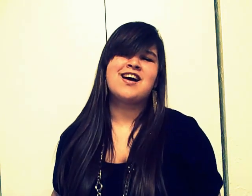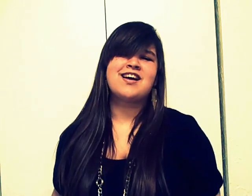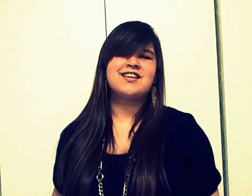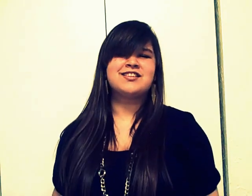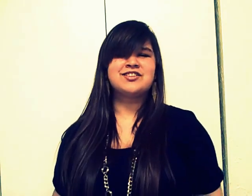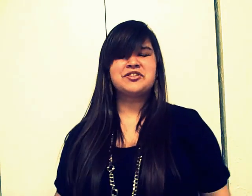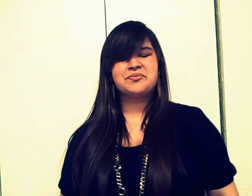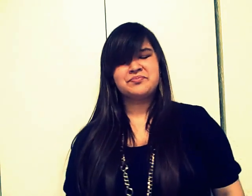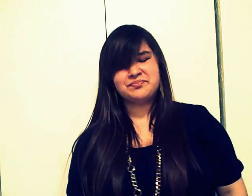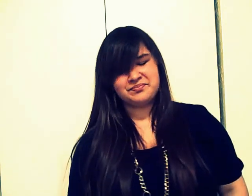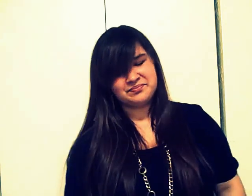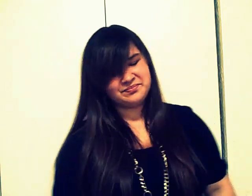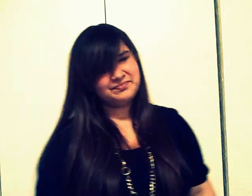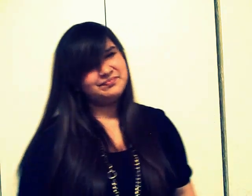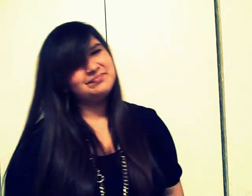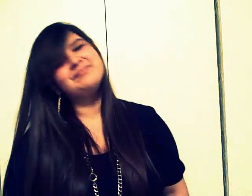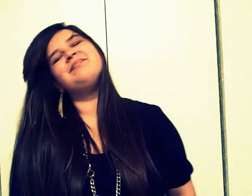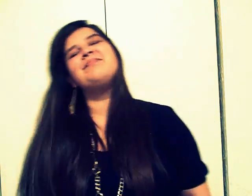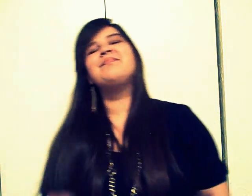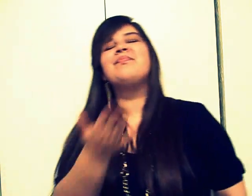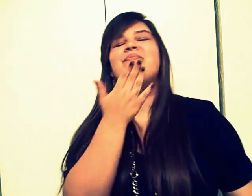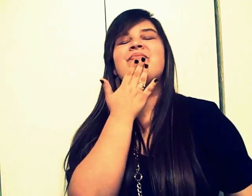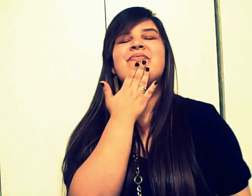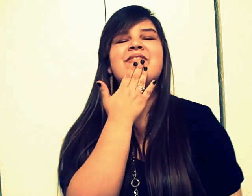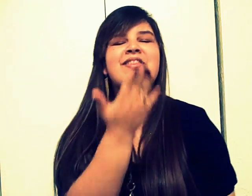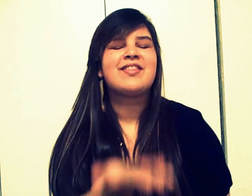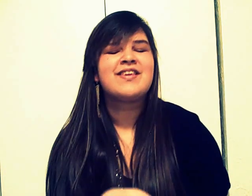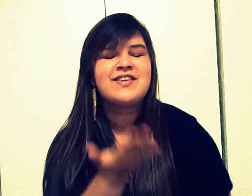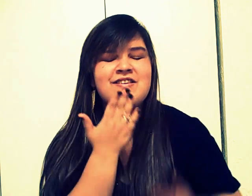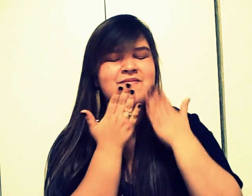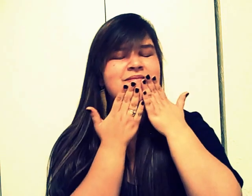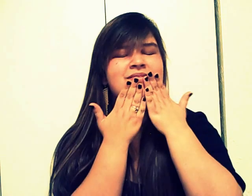oh.